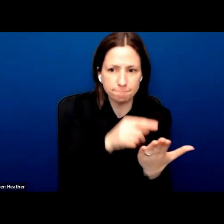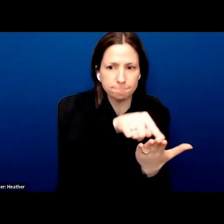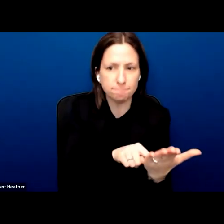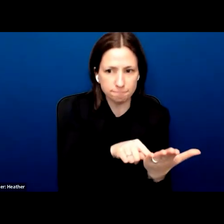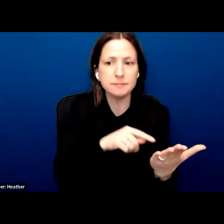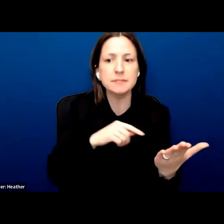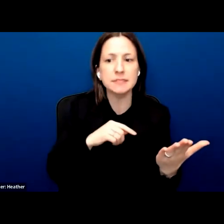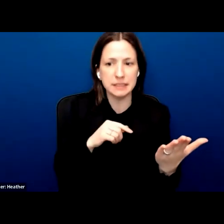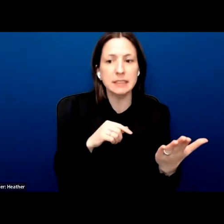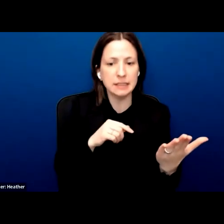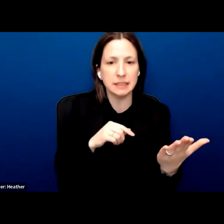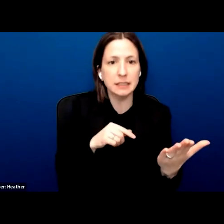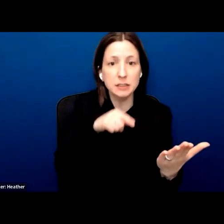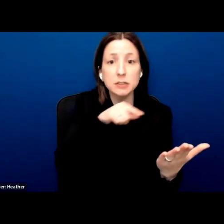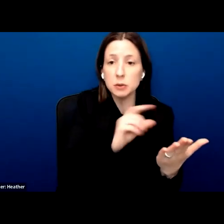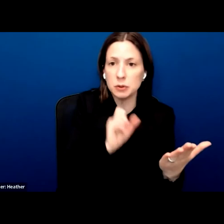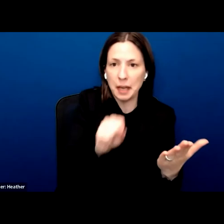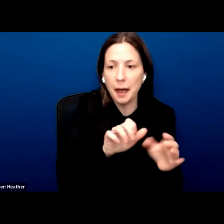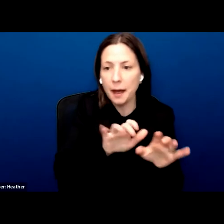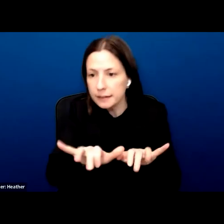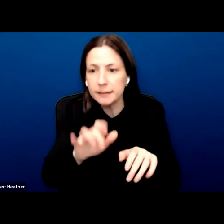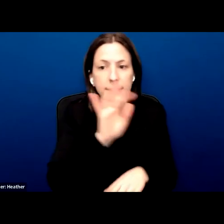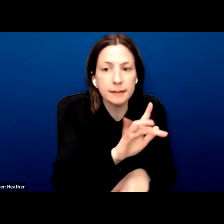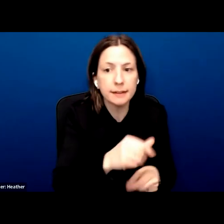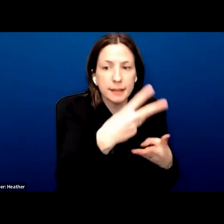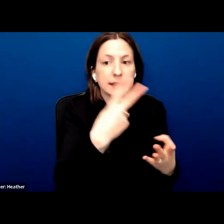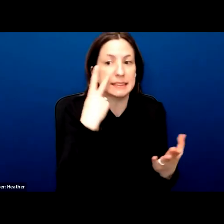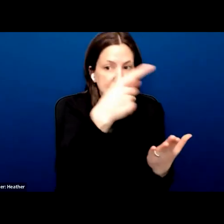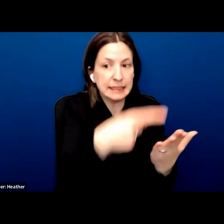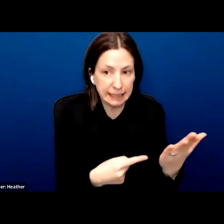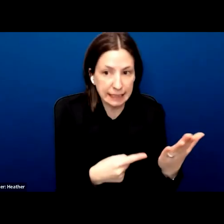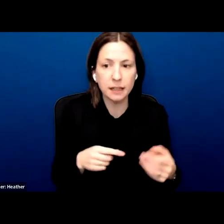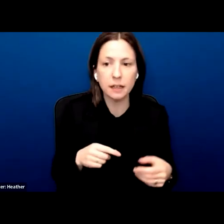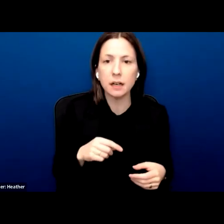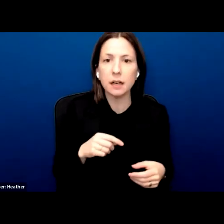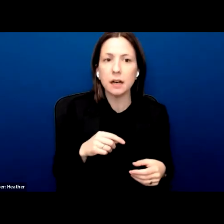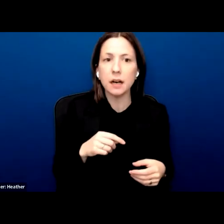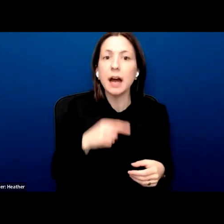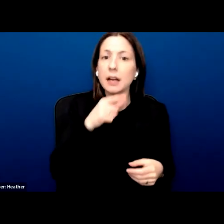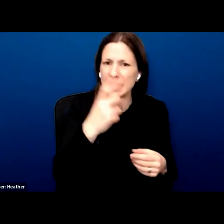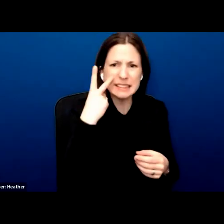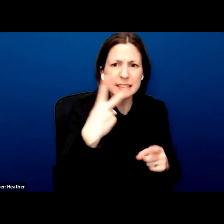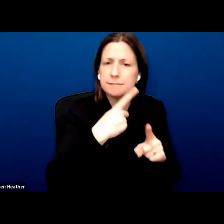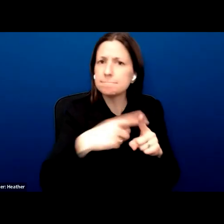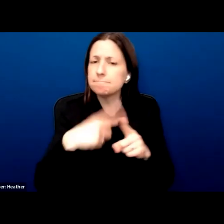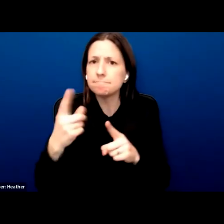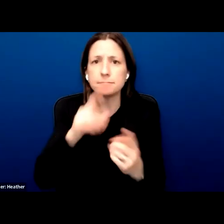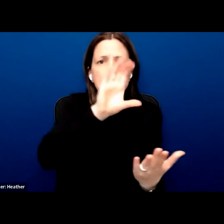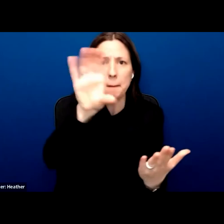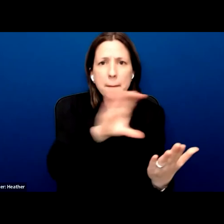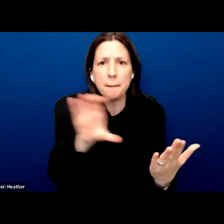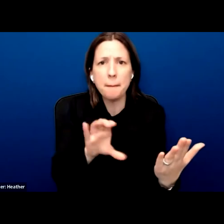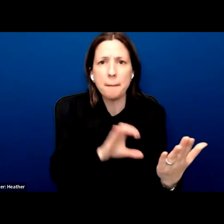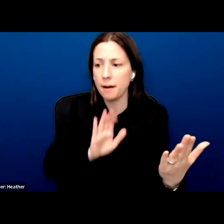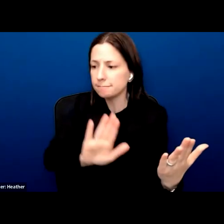you can, you can indeed have that for yourselves and see the wide variety of faith traditions and how they all express that